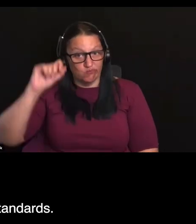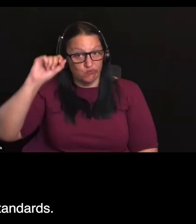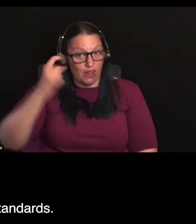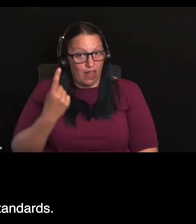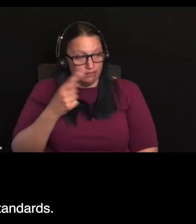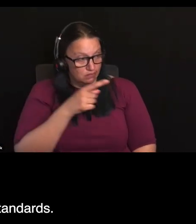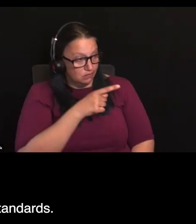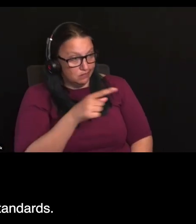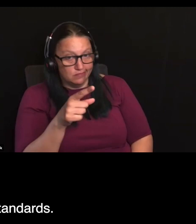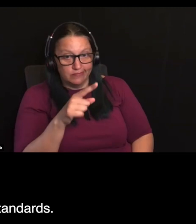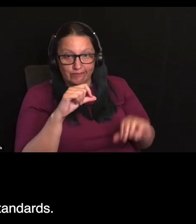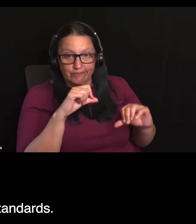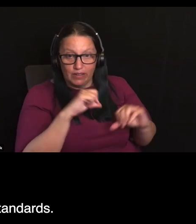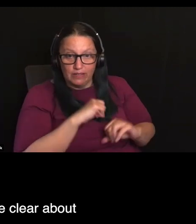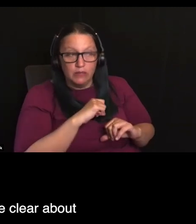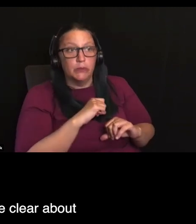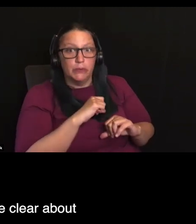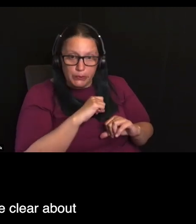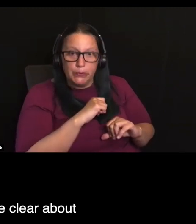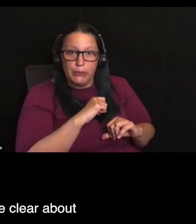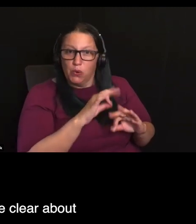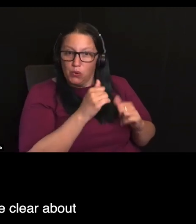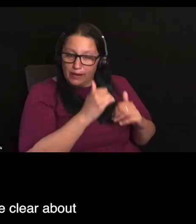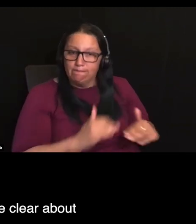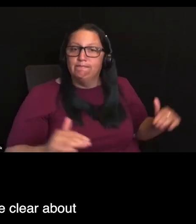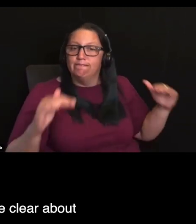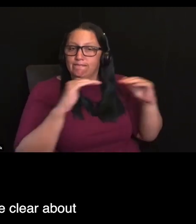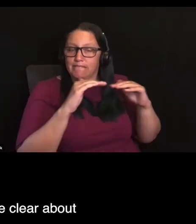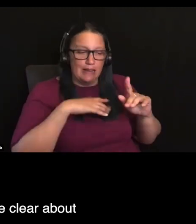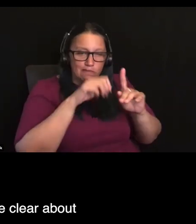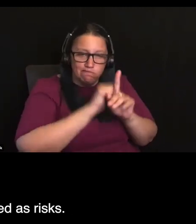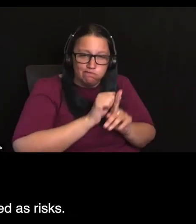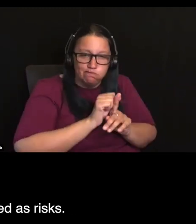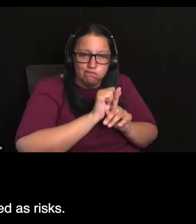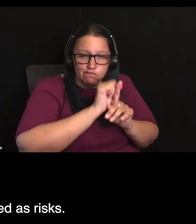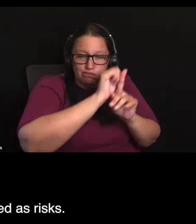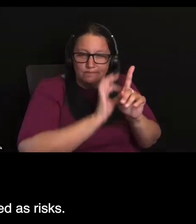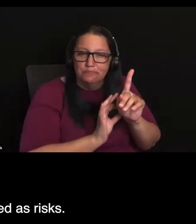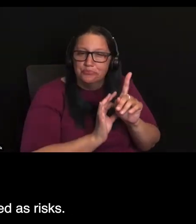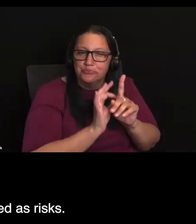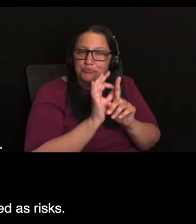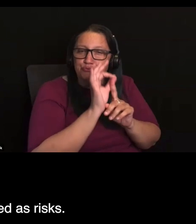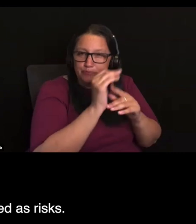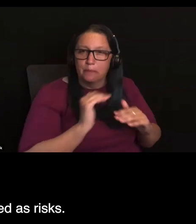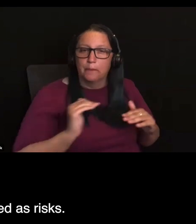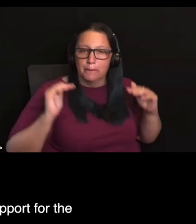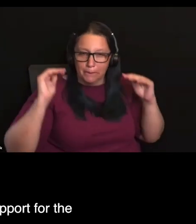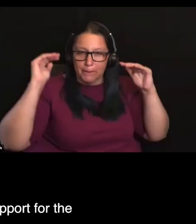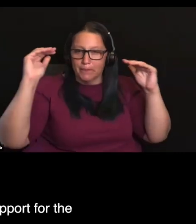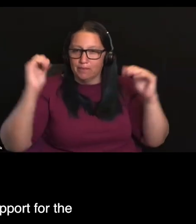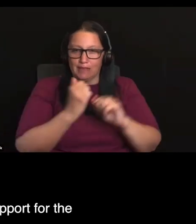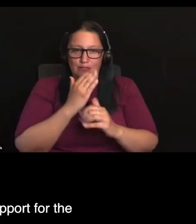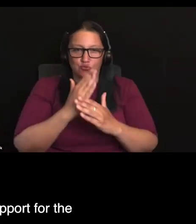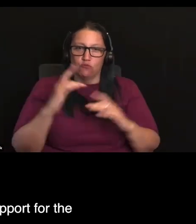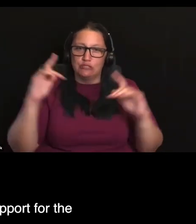address those gaps in these set standards. So what we've tried to do is be clear about the areas that we've identified as risks. So